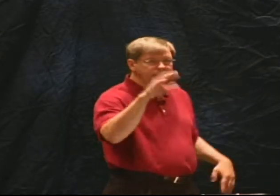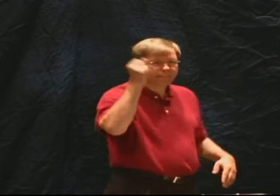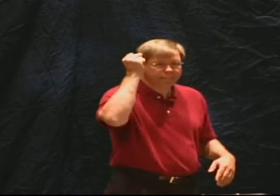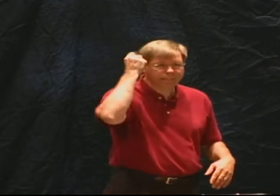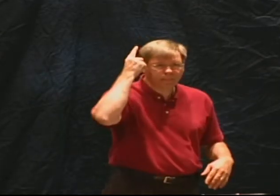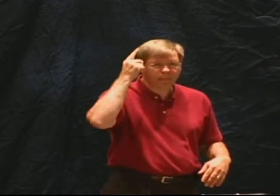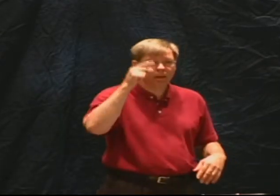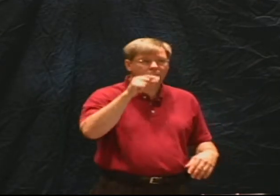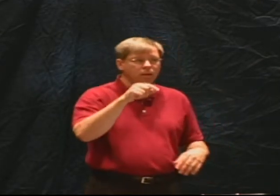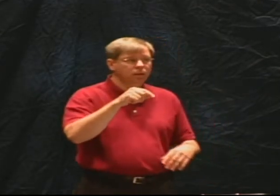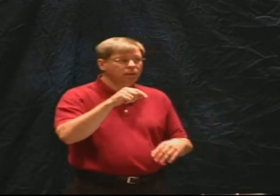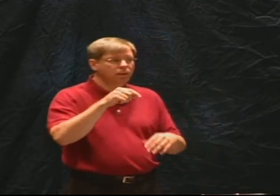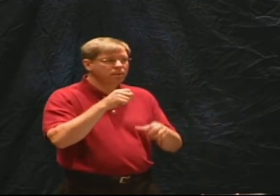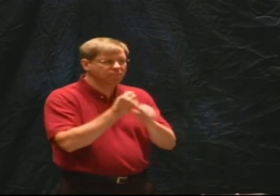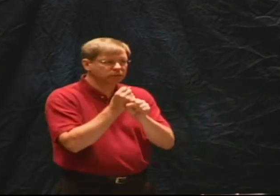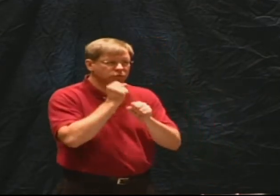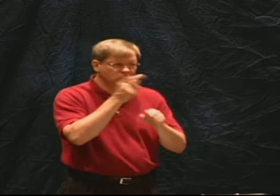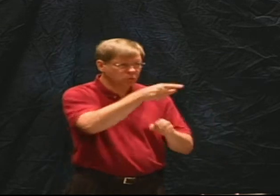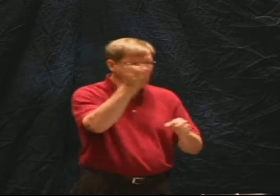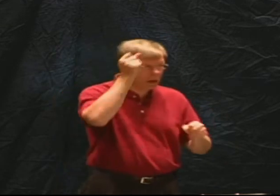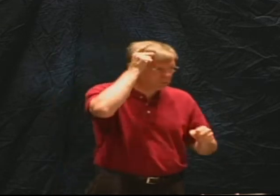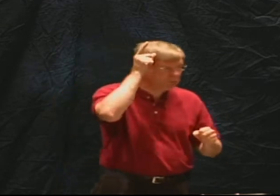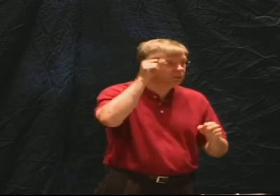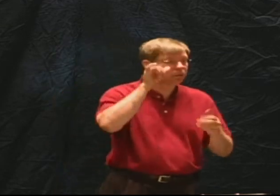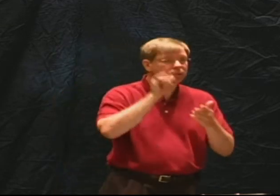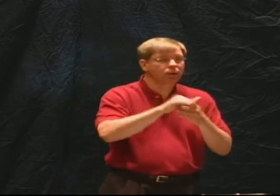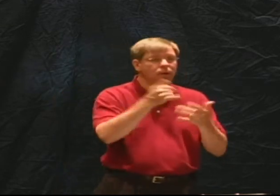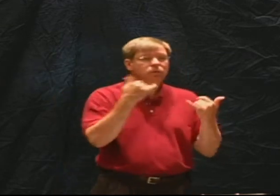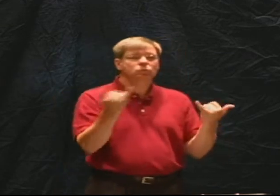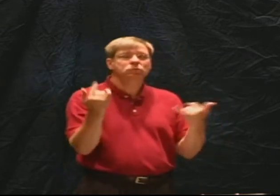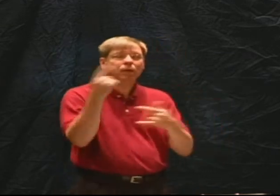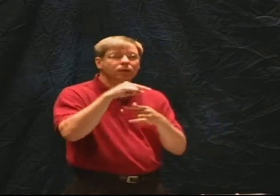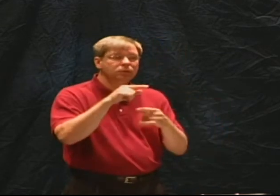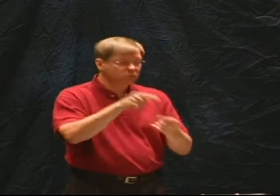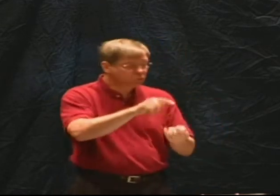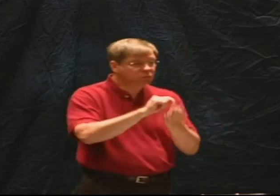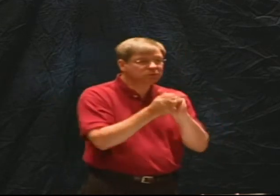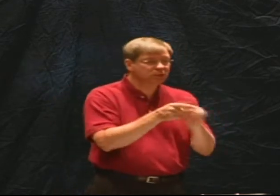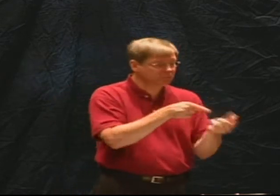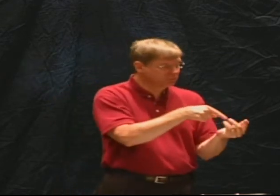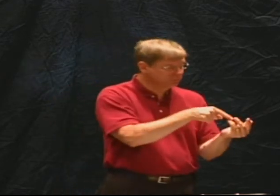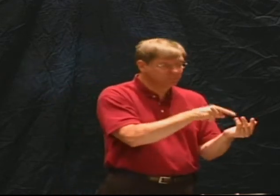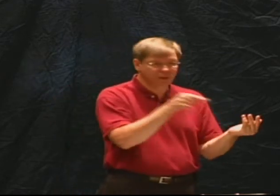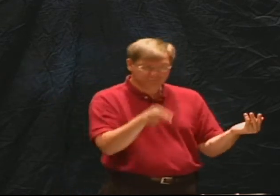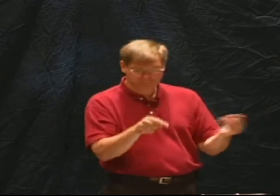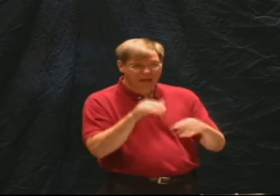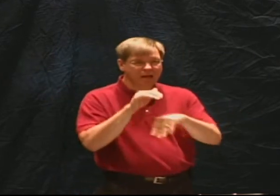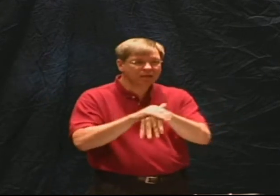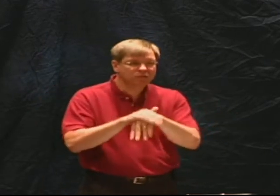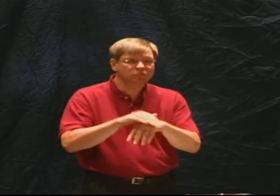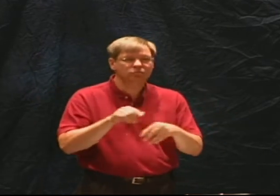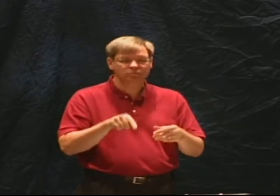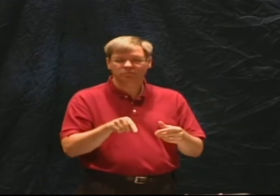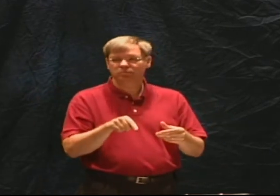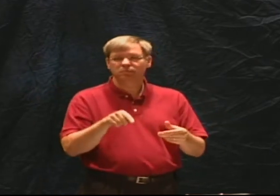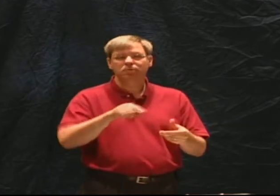I want you to be clear that our translations today